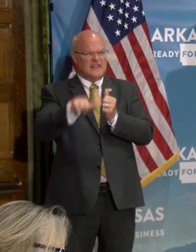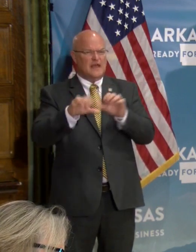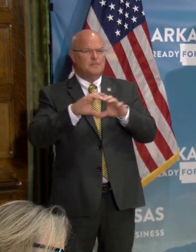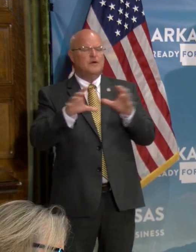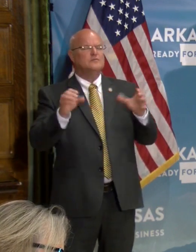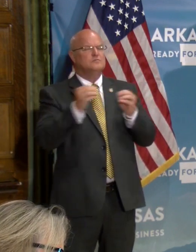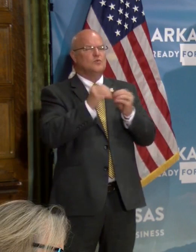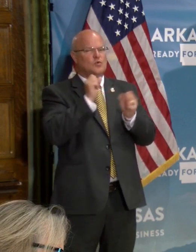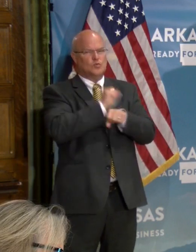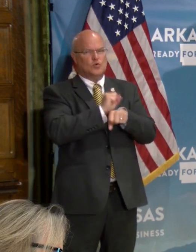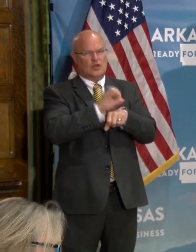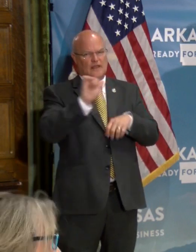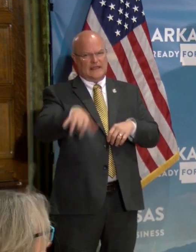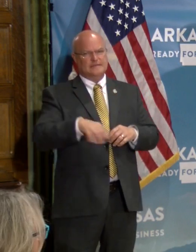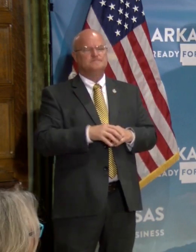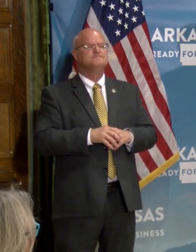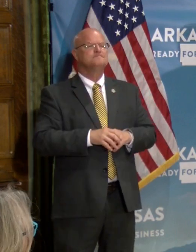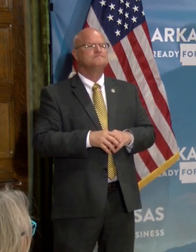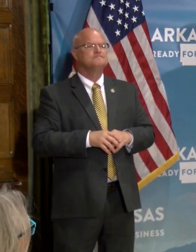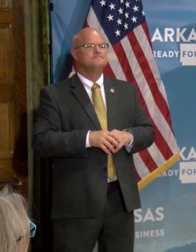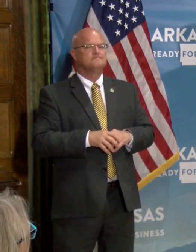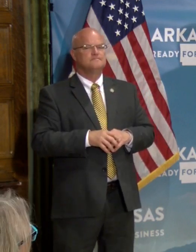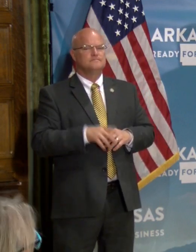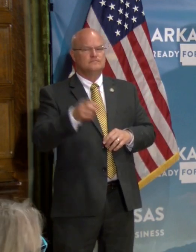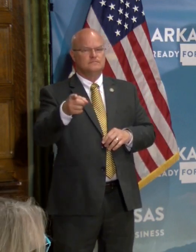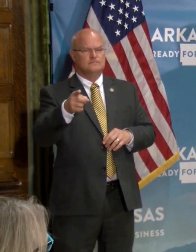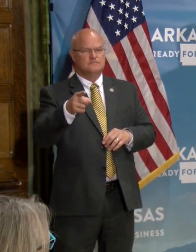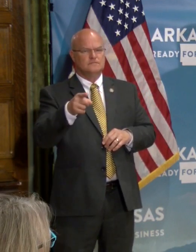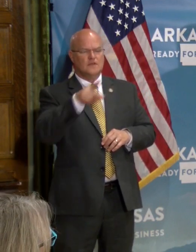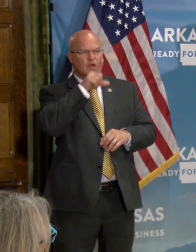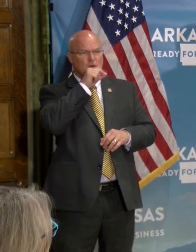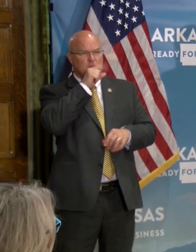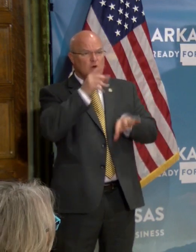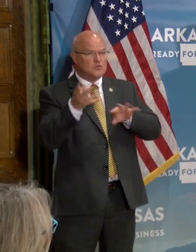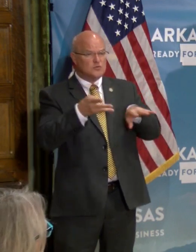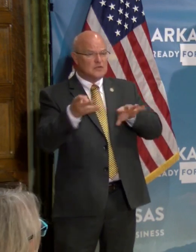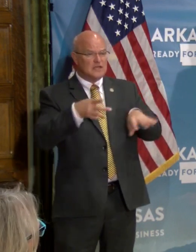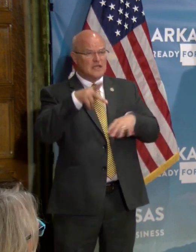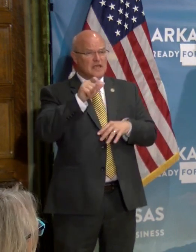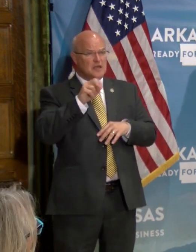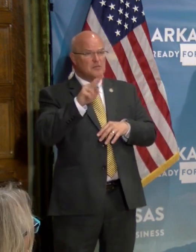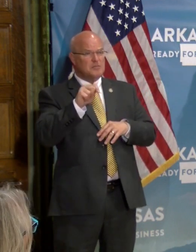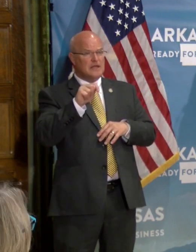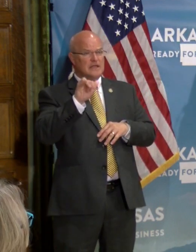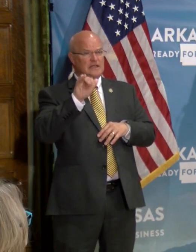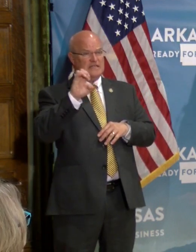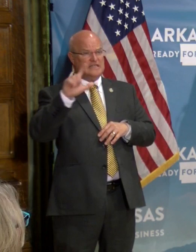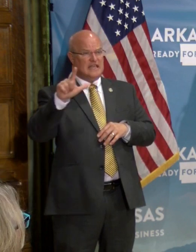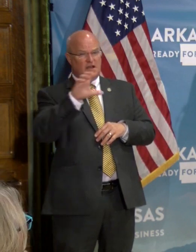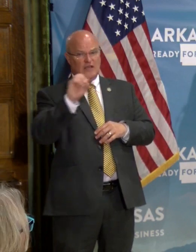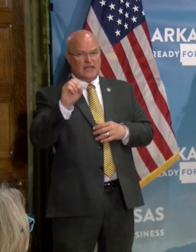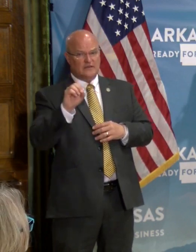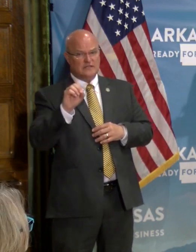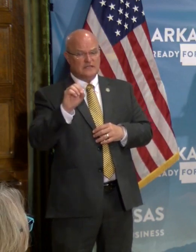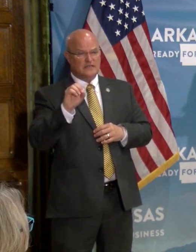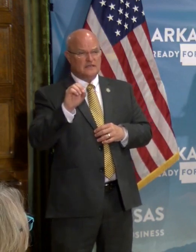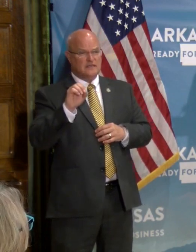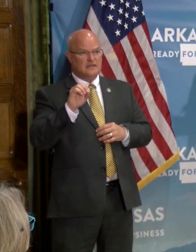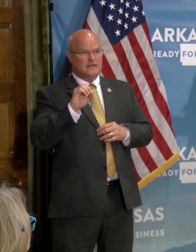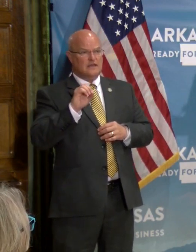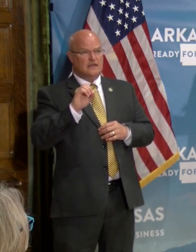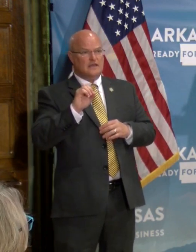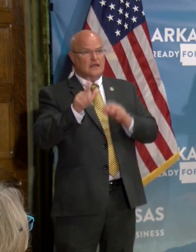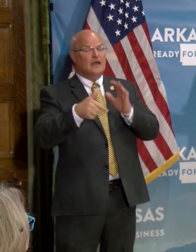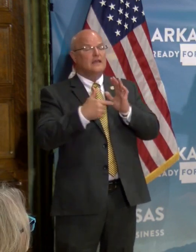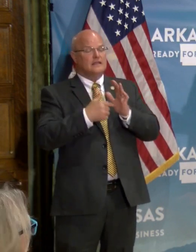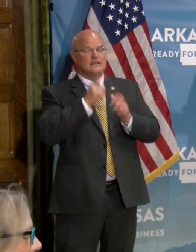but we've got to do more work on that. Is it a filter plant or in the Yale County? Uh, this,